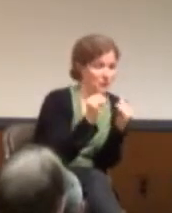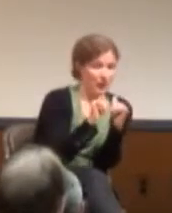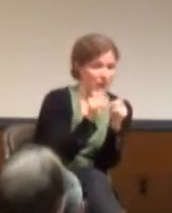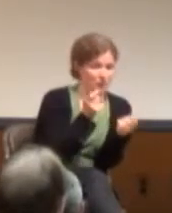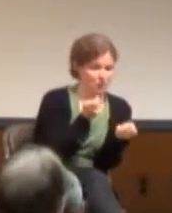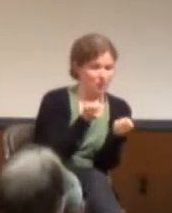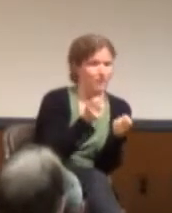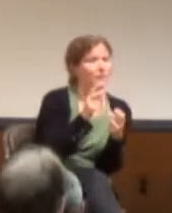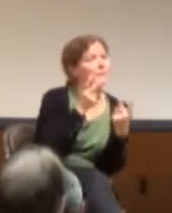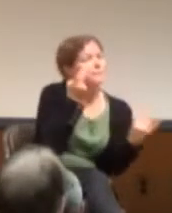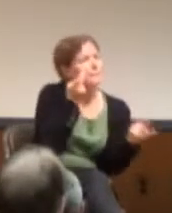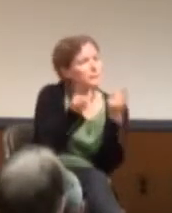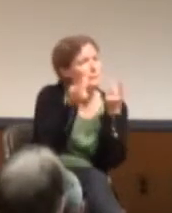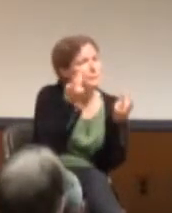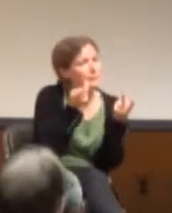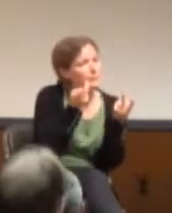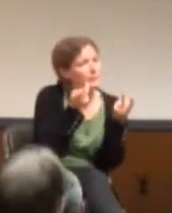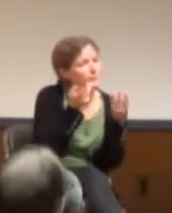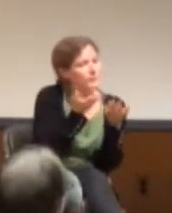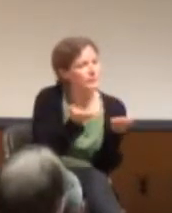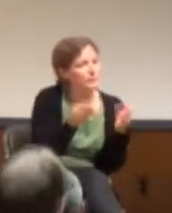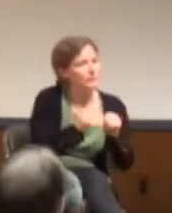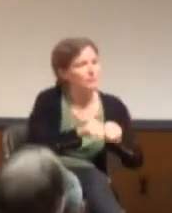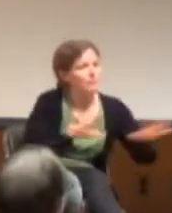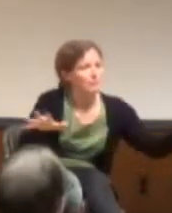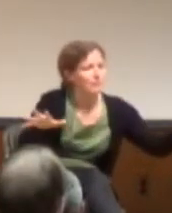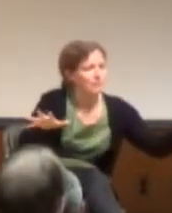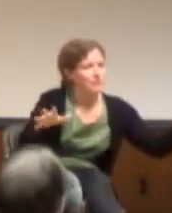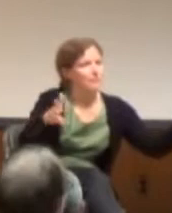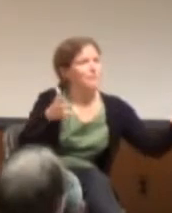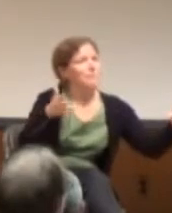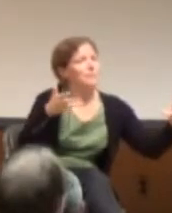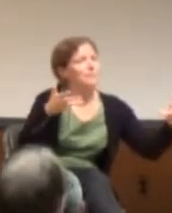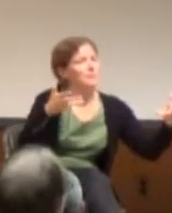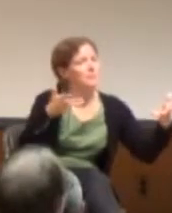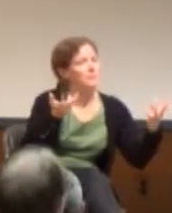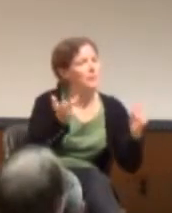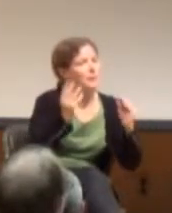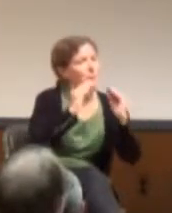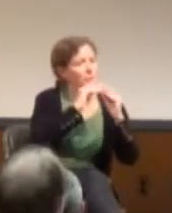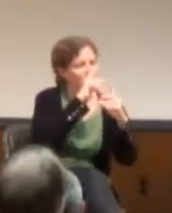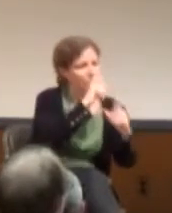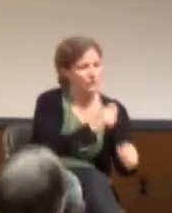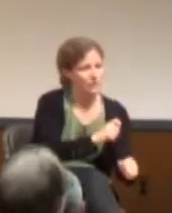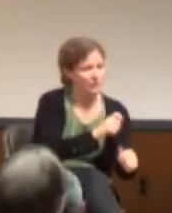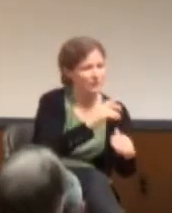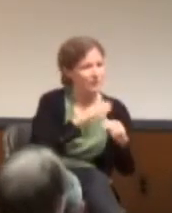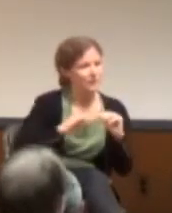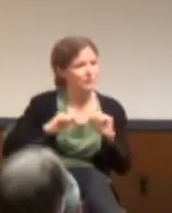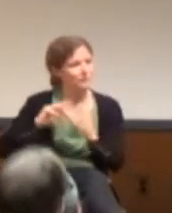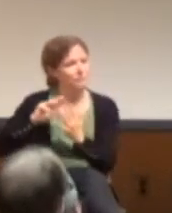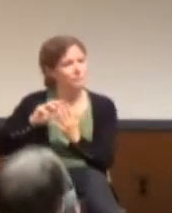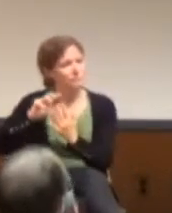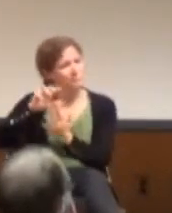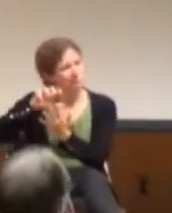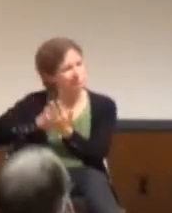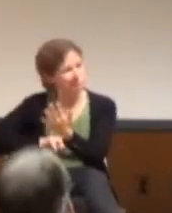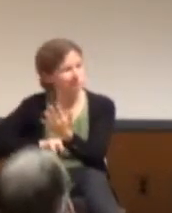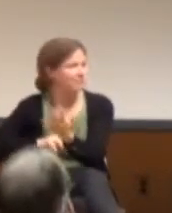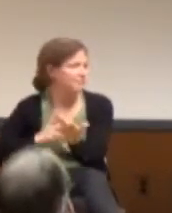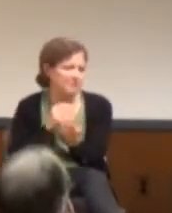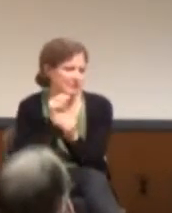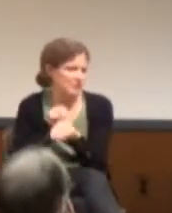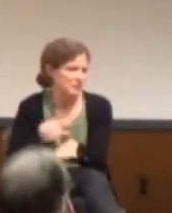that visuals spread farther, and are more interesting to people than a wall of text,